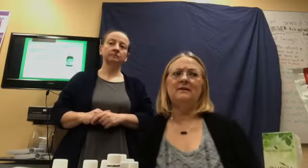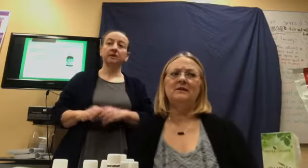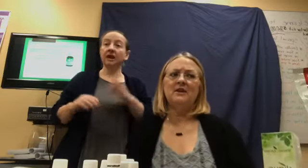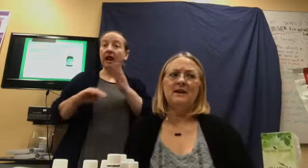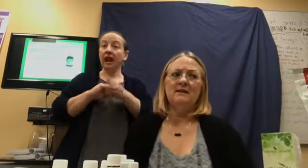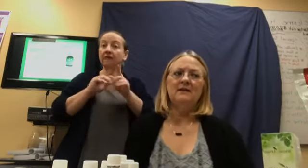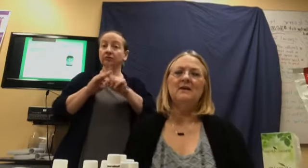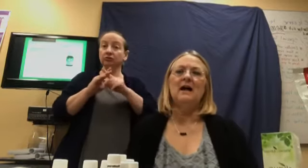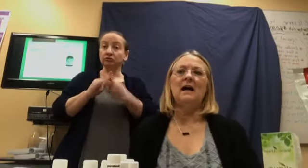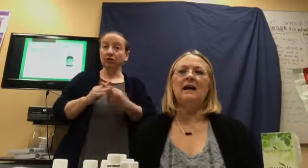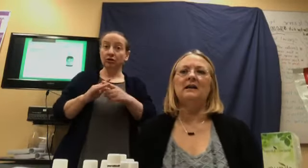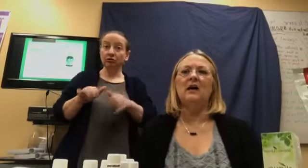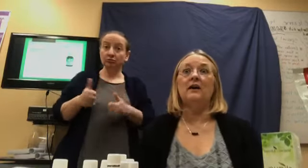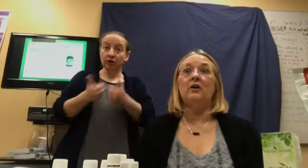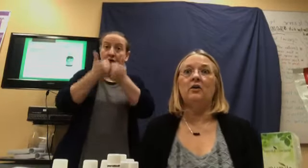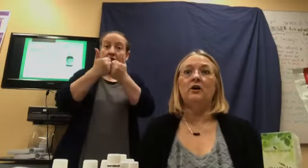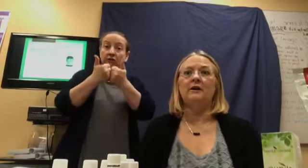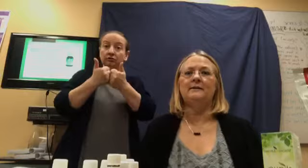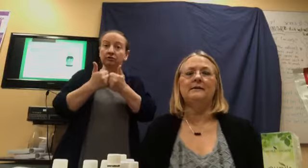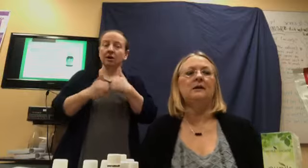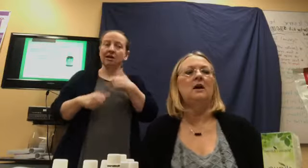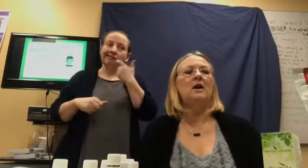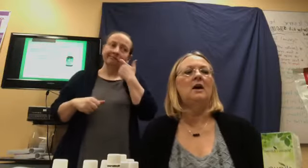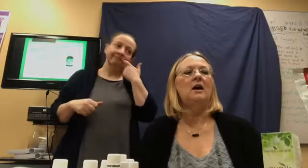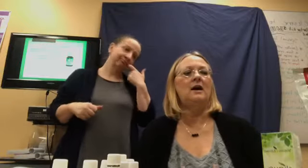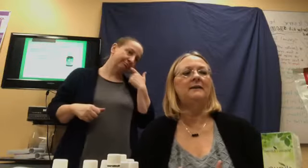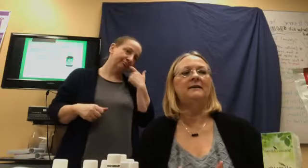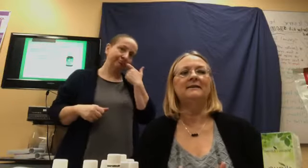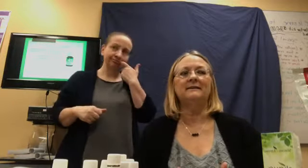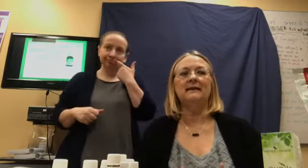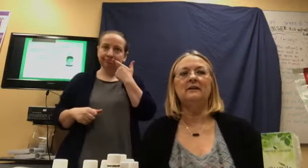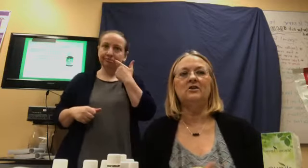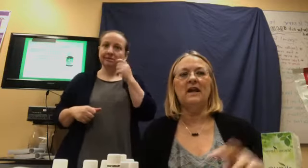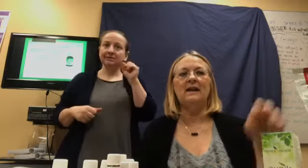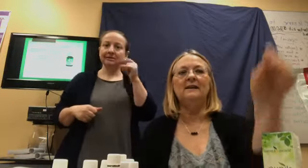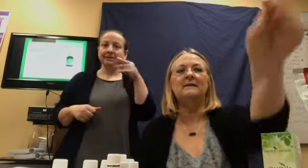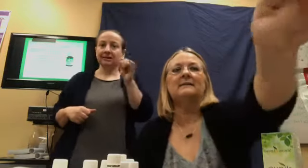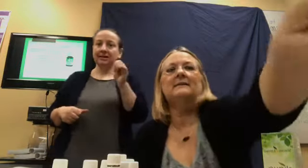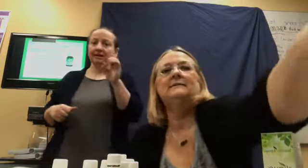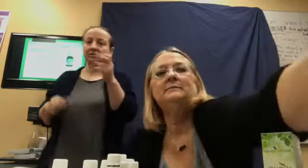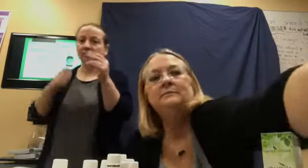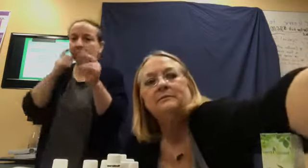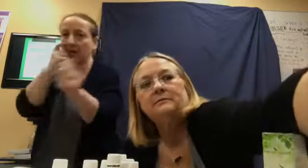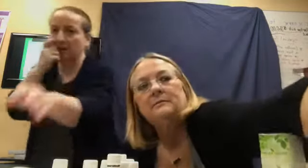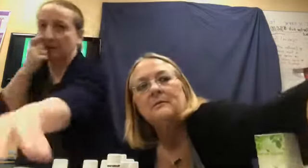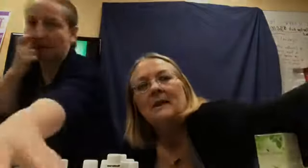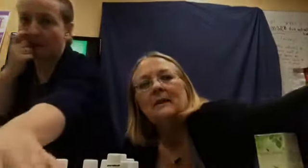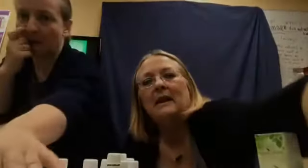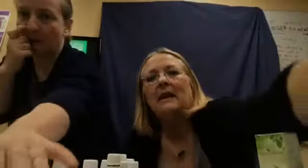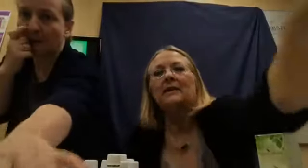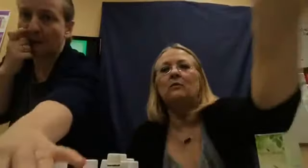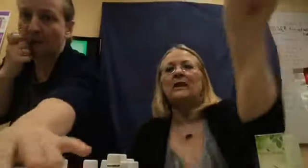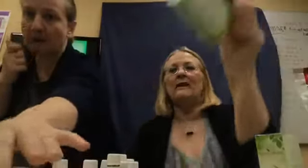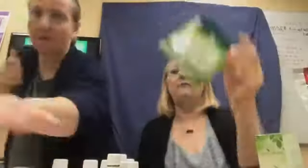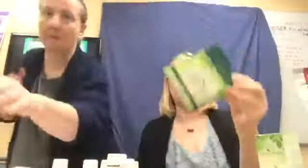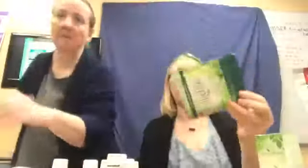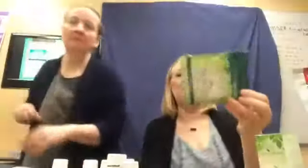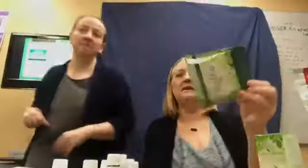the challenge, I got hooked on the Sleek Shakes. And, we have one